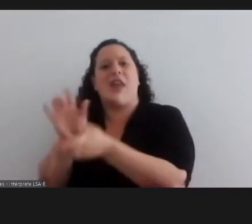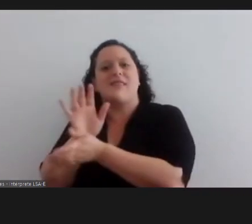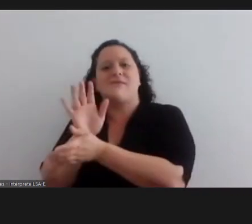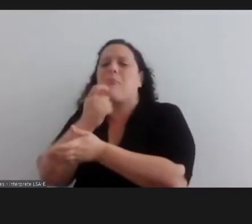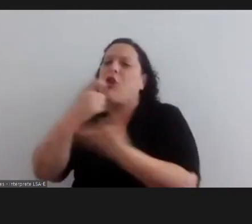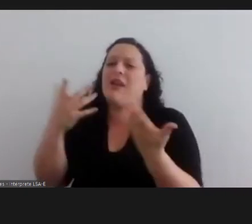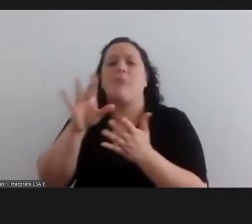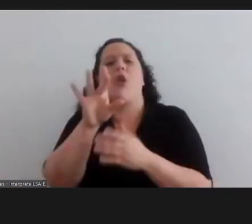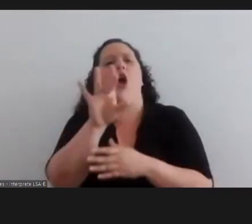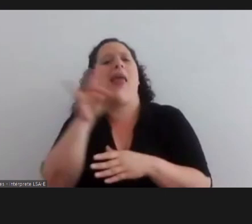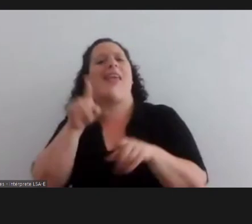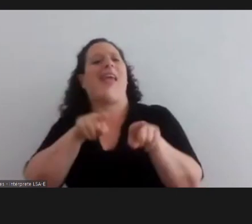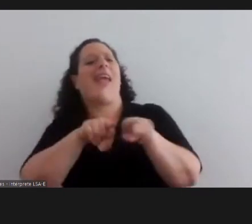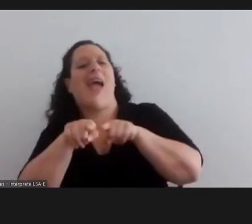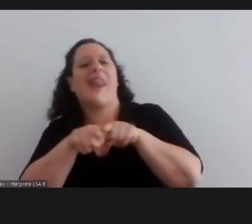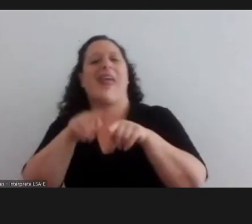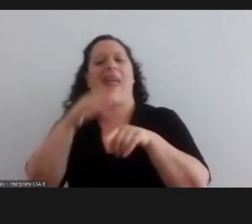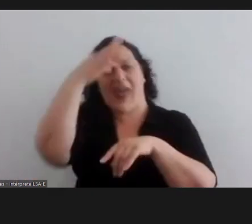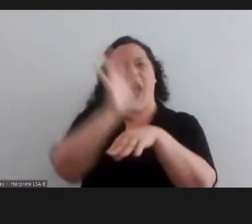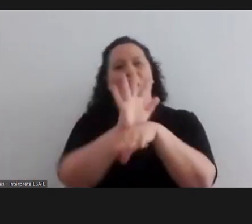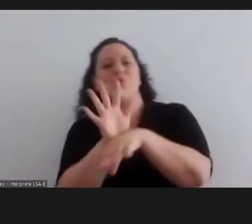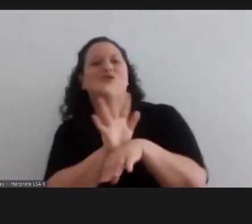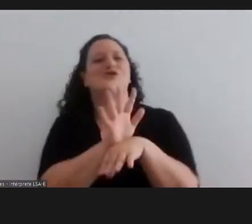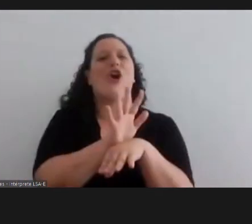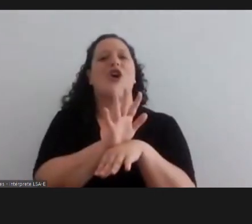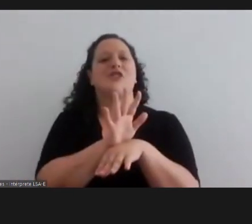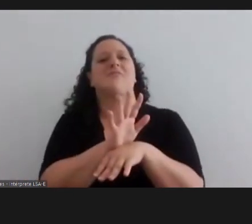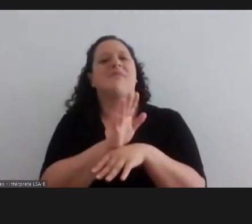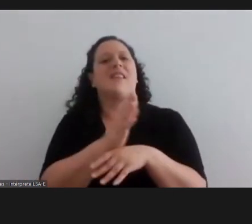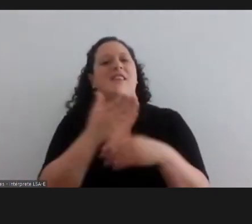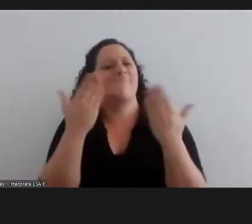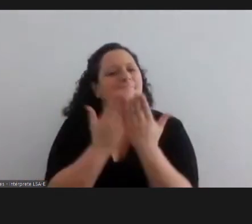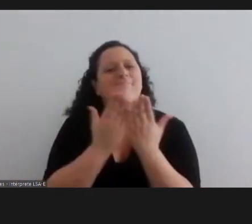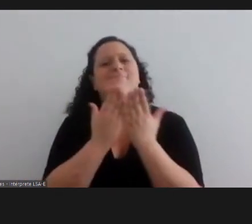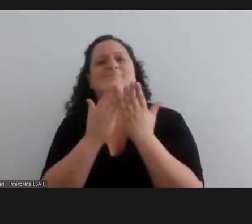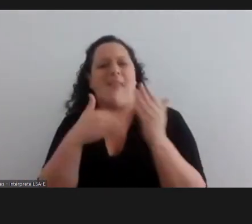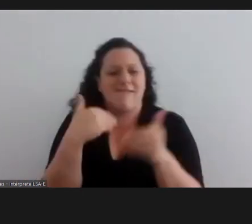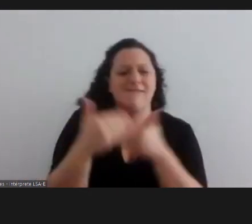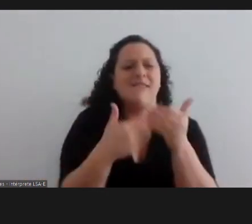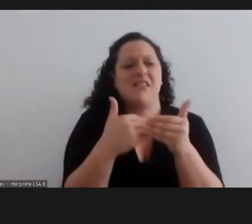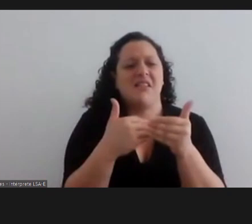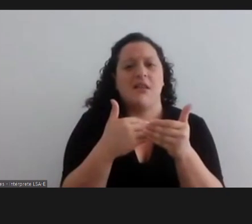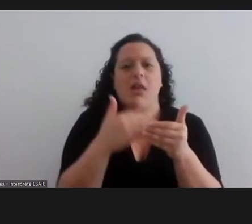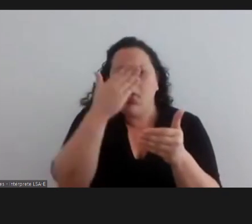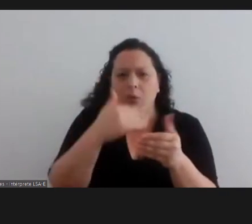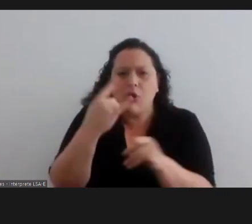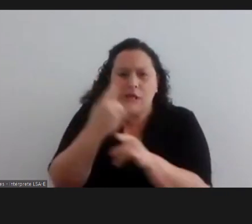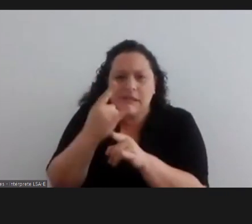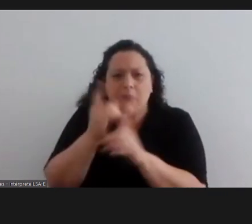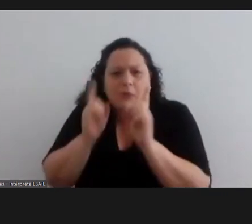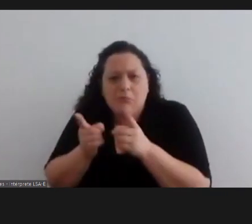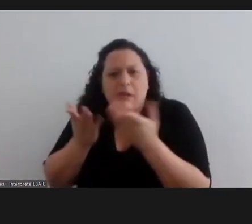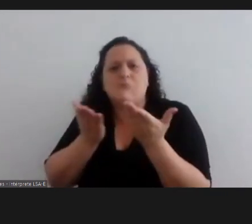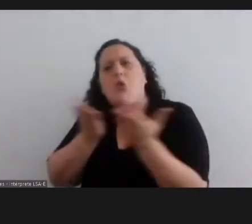there are people who devote their lives to to study to become